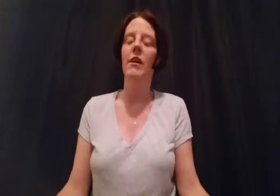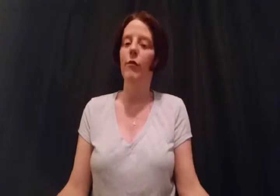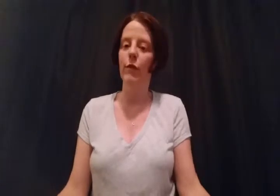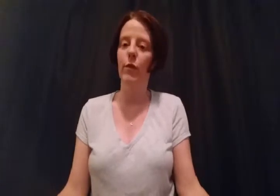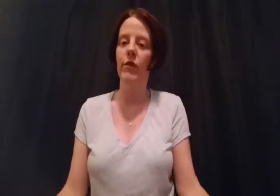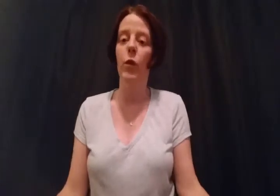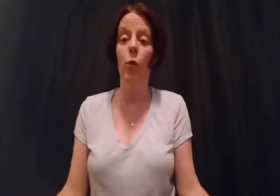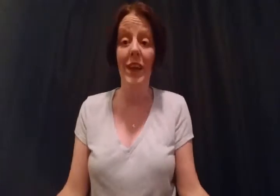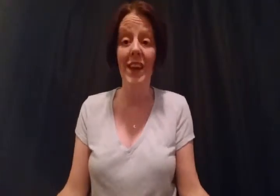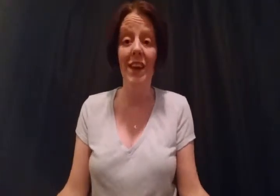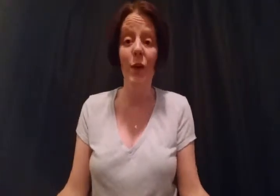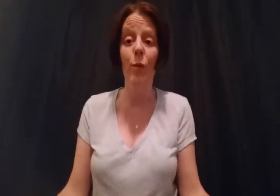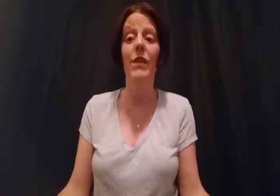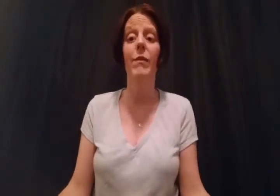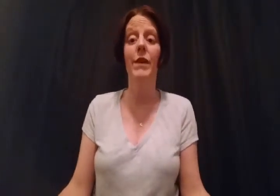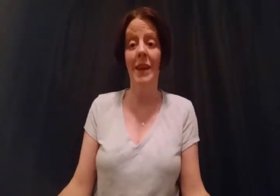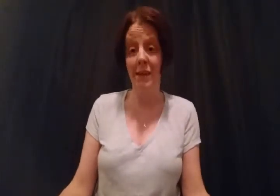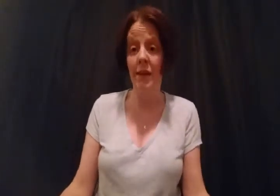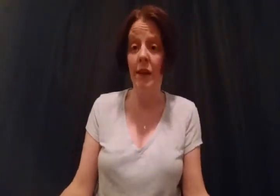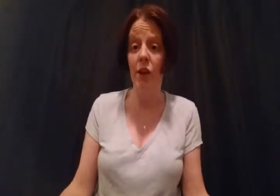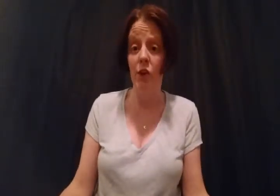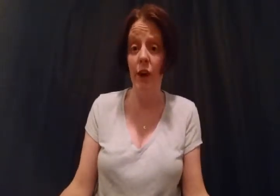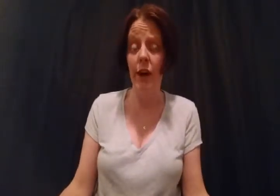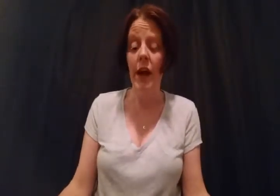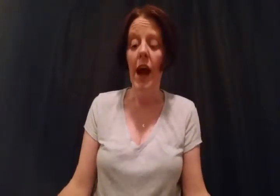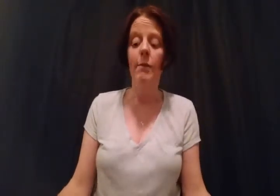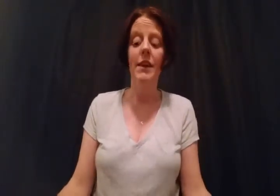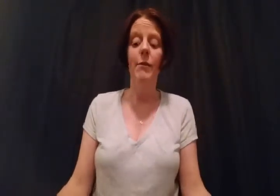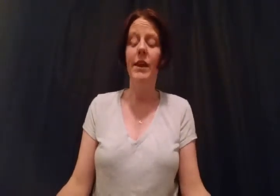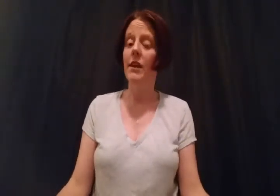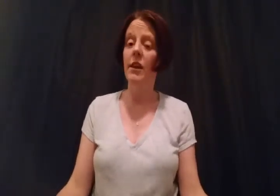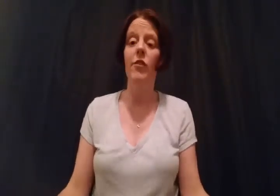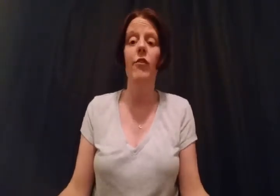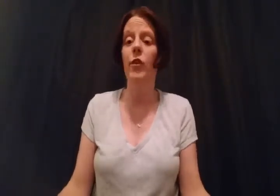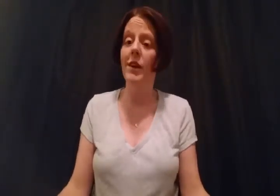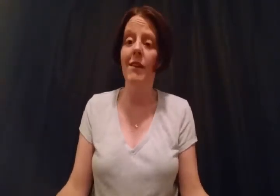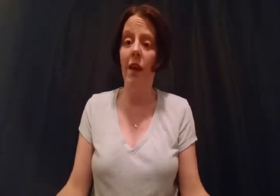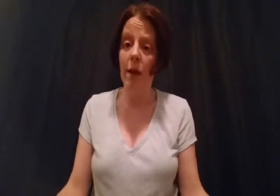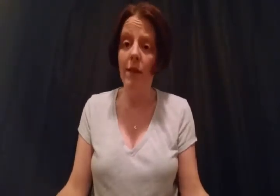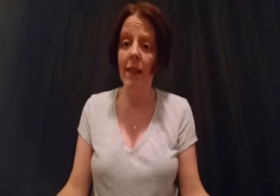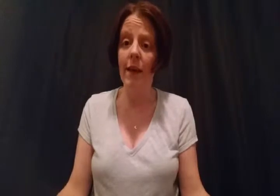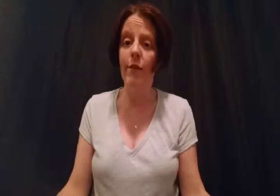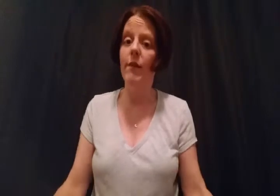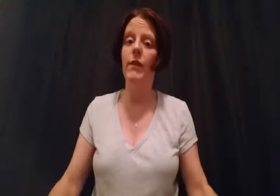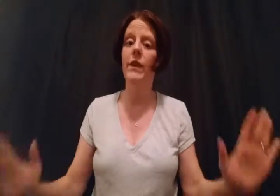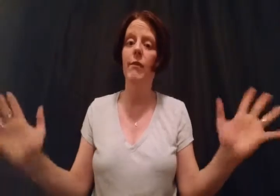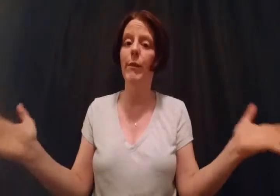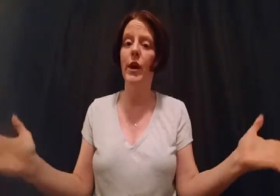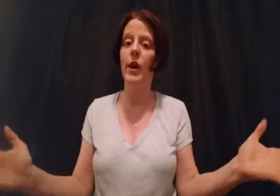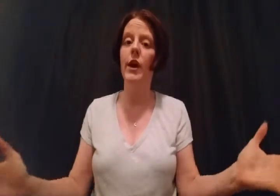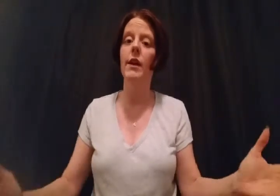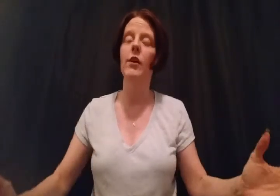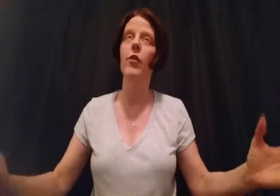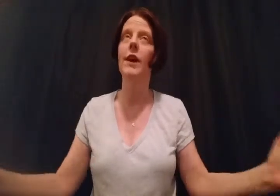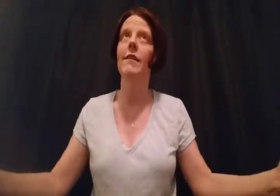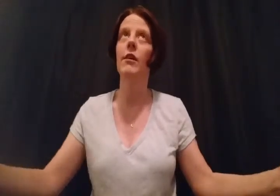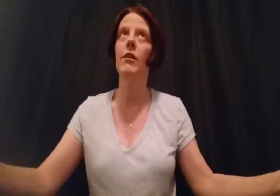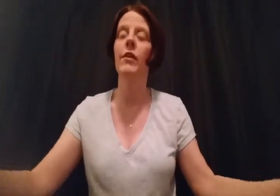be confusing weak with being a teenager. I mean, being a teenager is a crazy time in life and everything is bigger and crazier